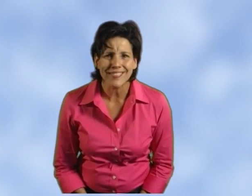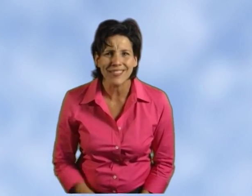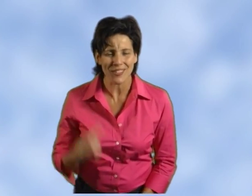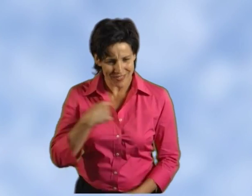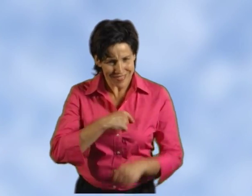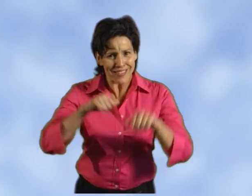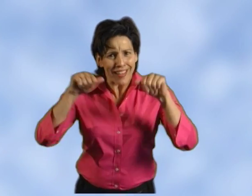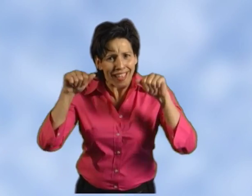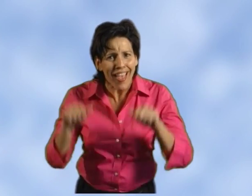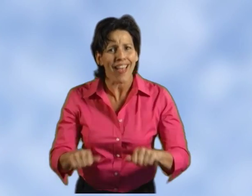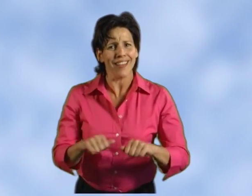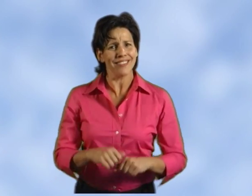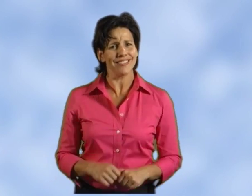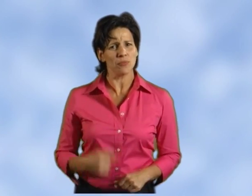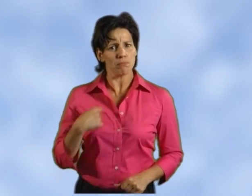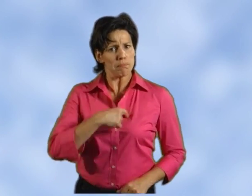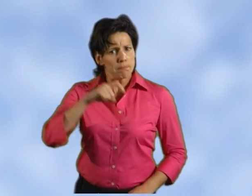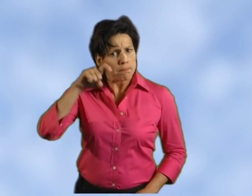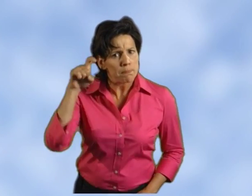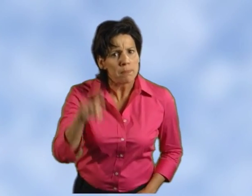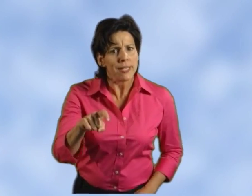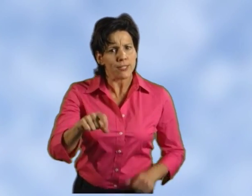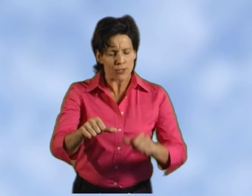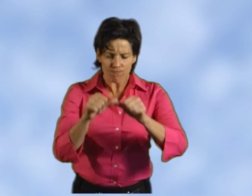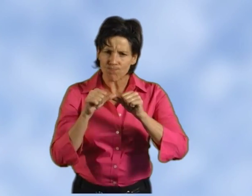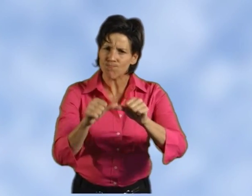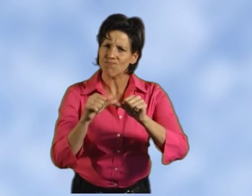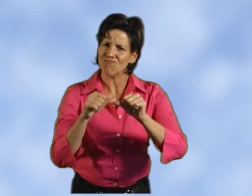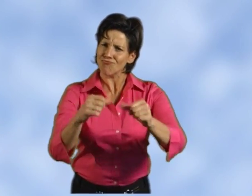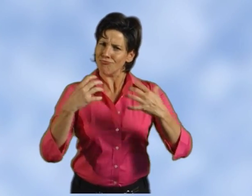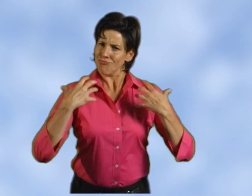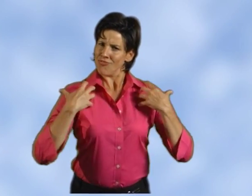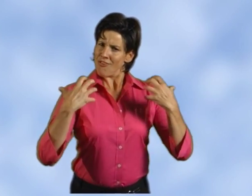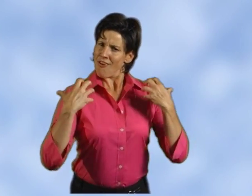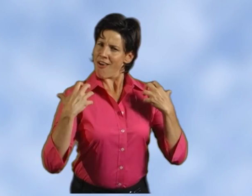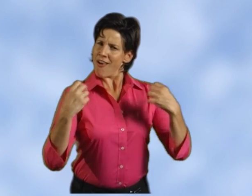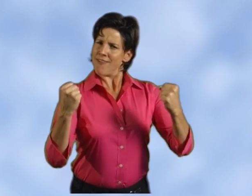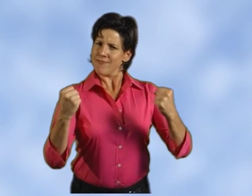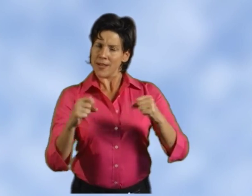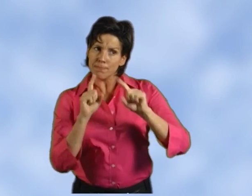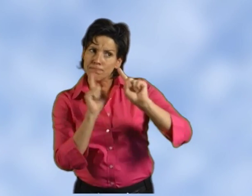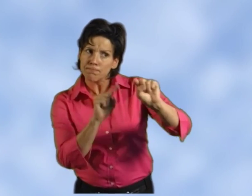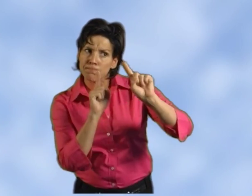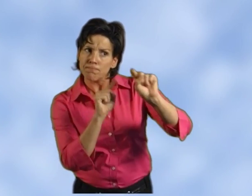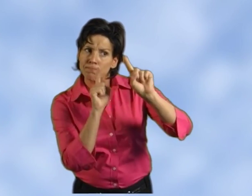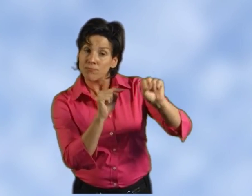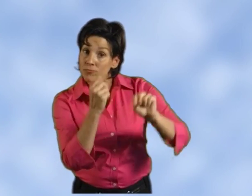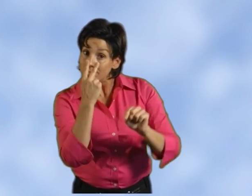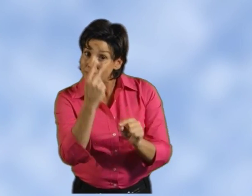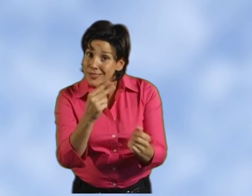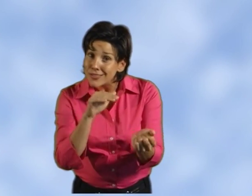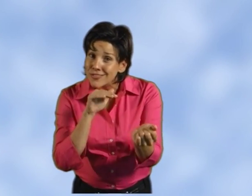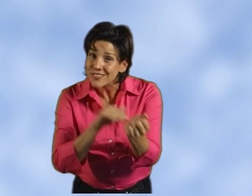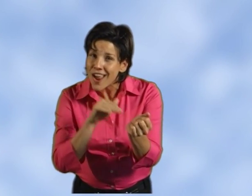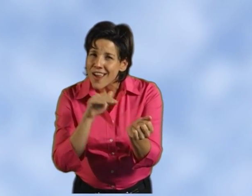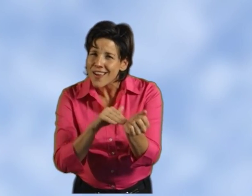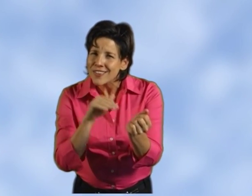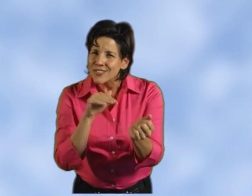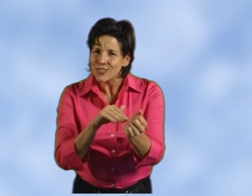They don't realize that we can and should take steps to ensure early detection of breast